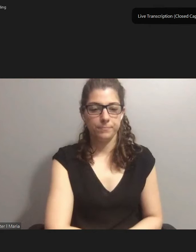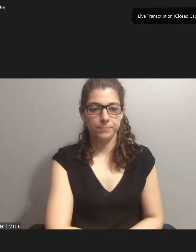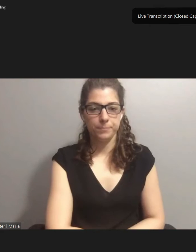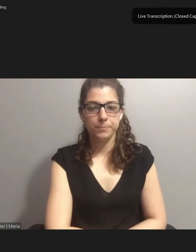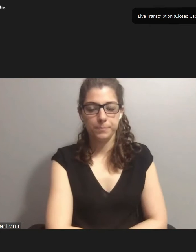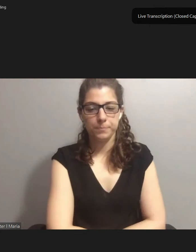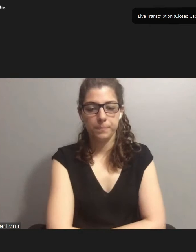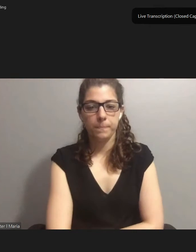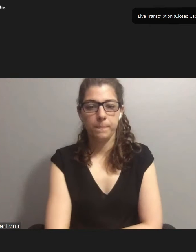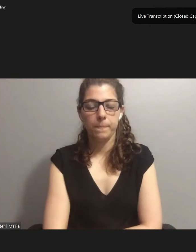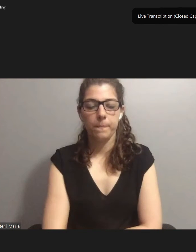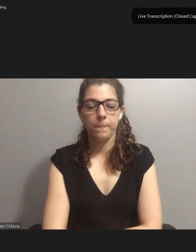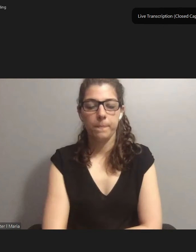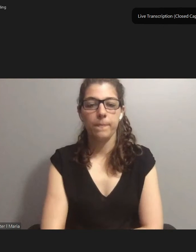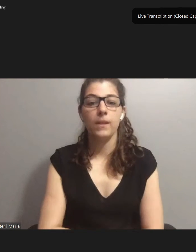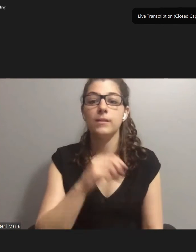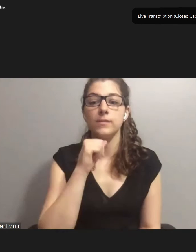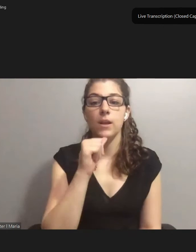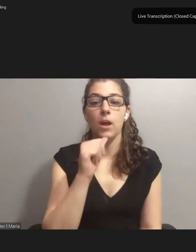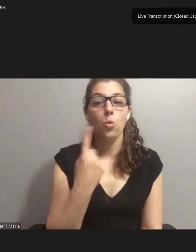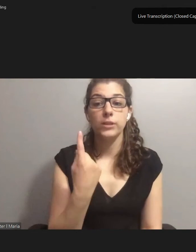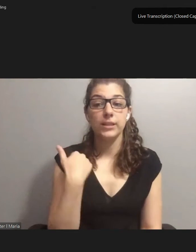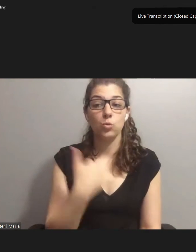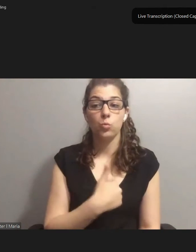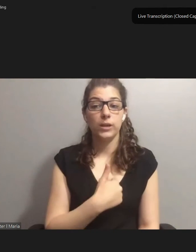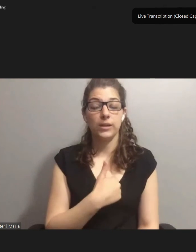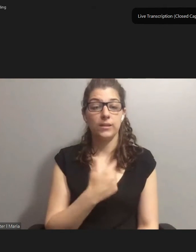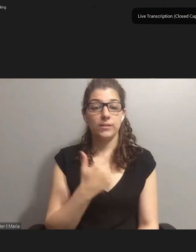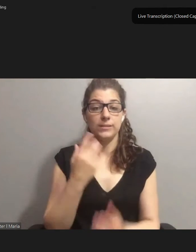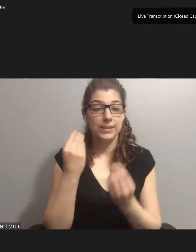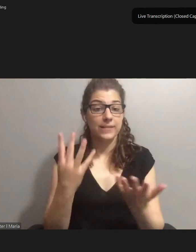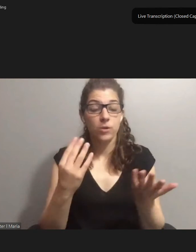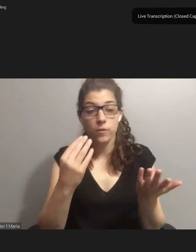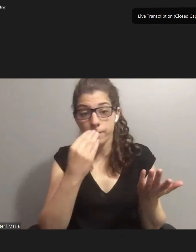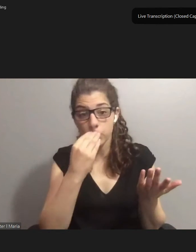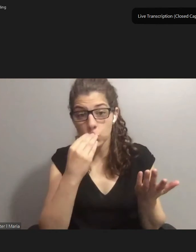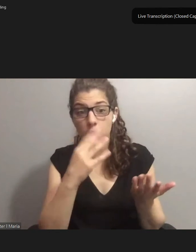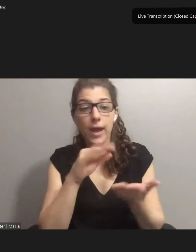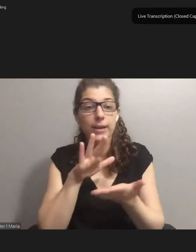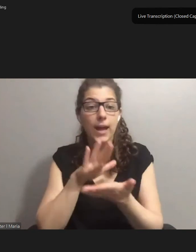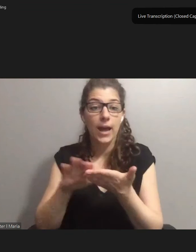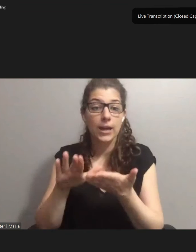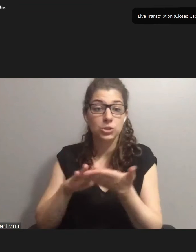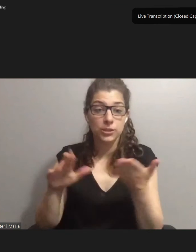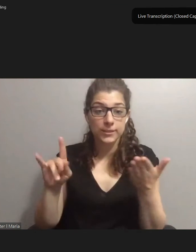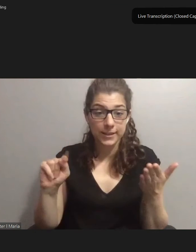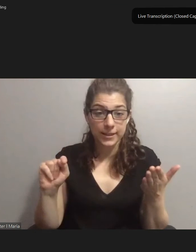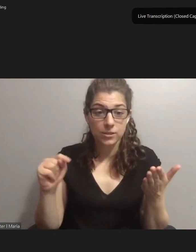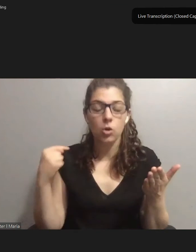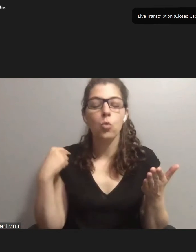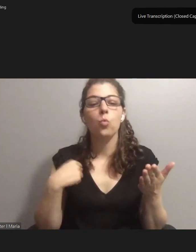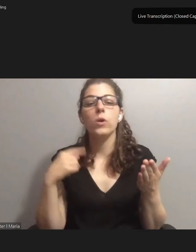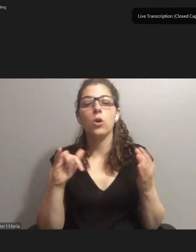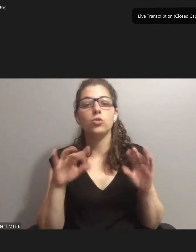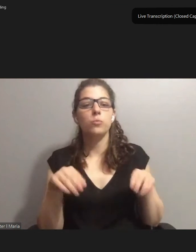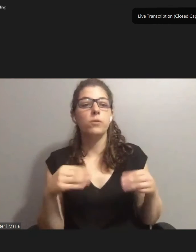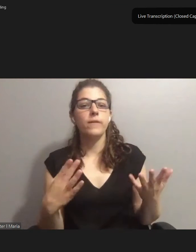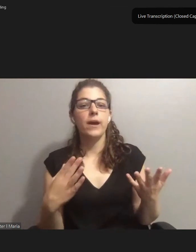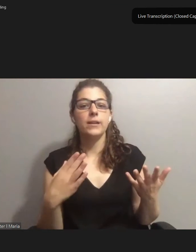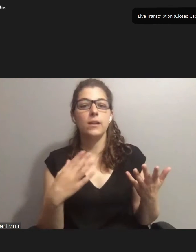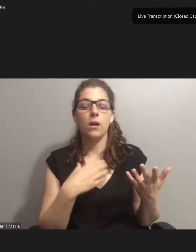Not only did we deliver food and hygiene kits, we also provided home care.